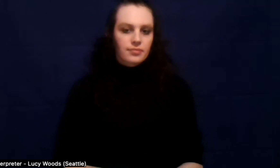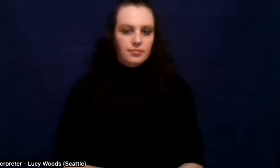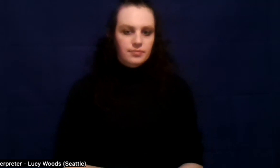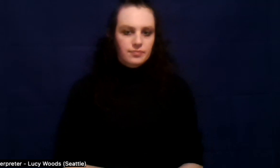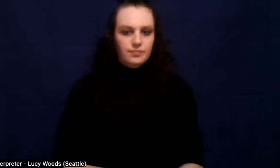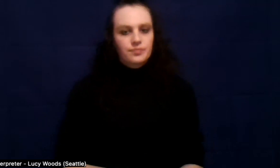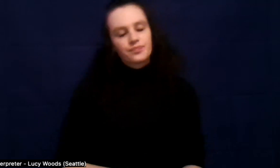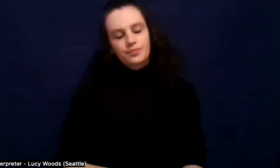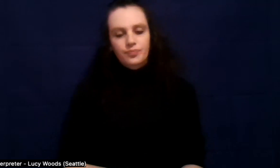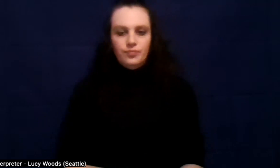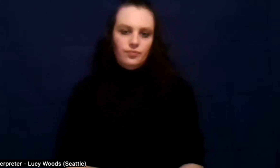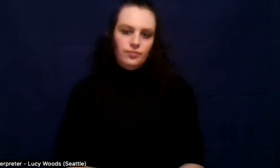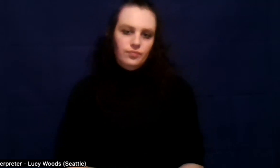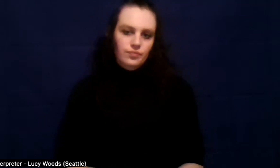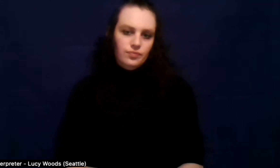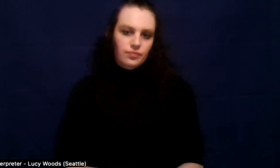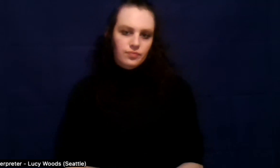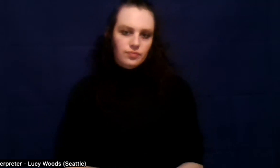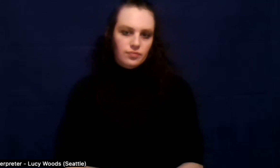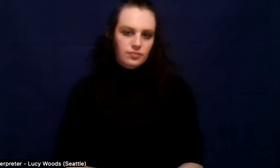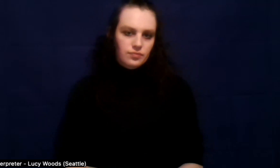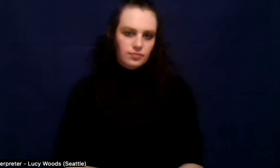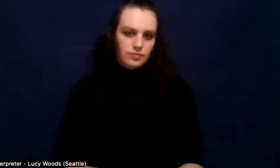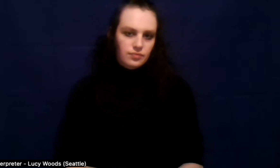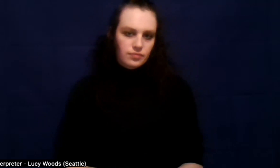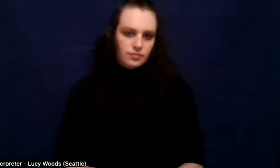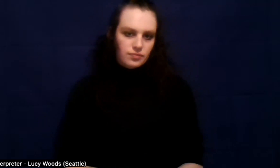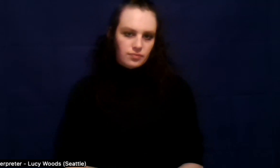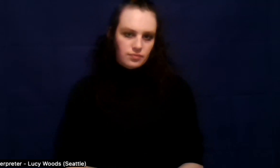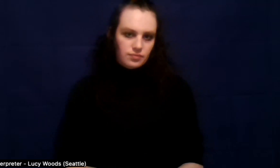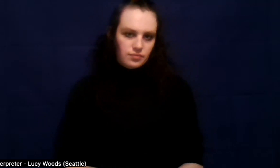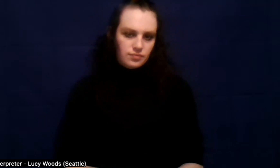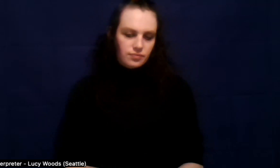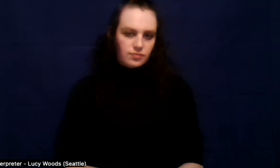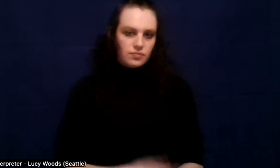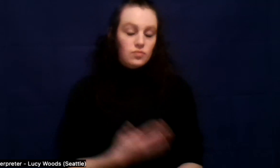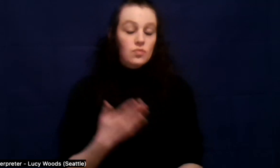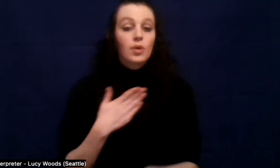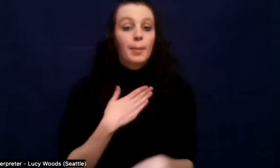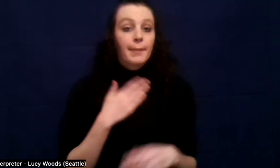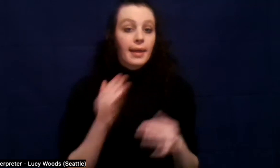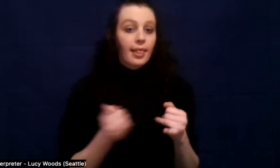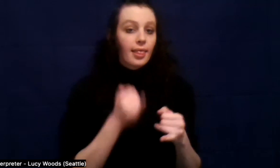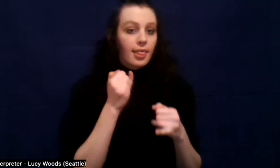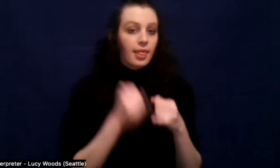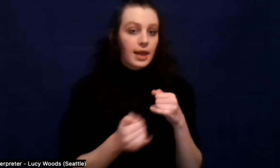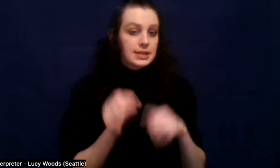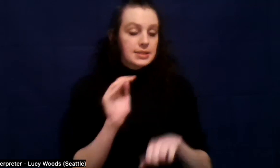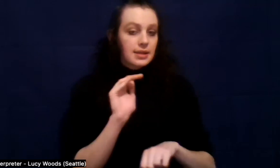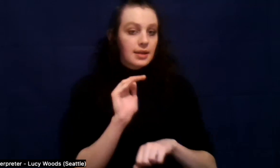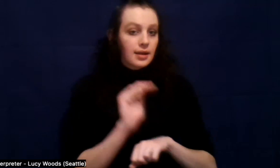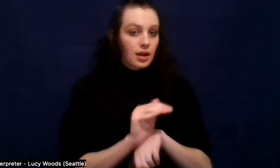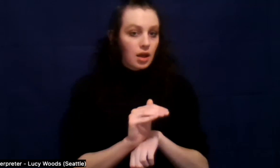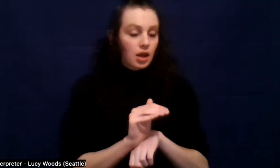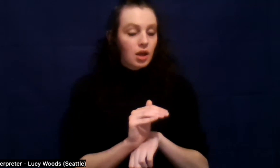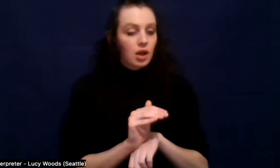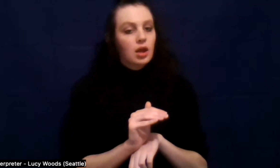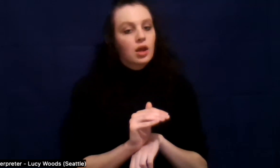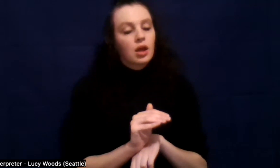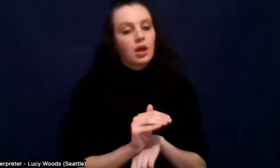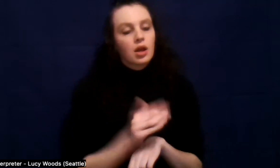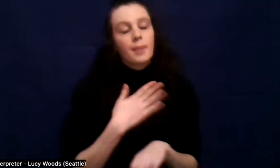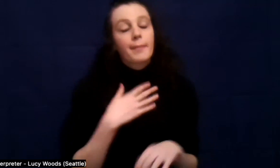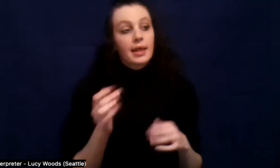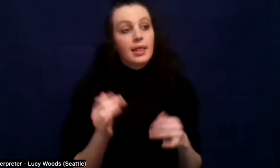so it all came down to my last night and my last drink.